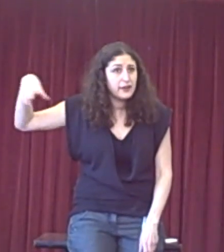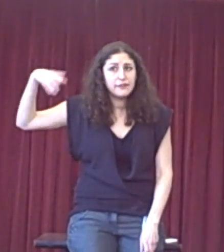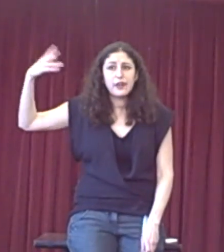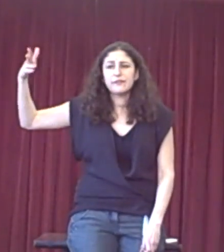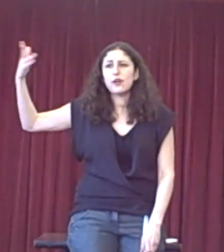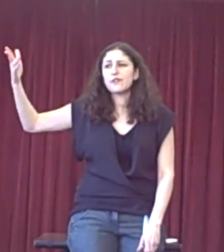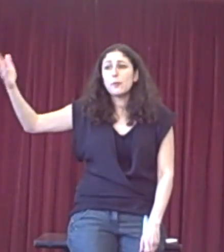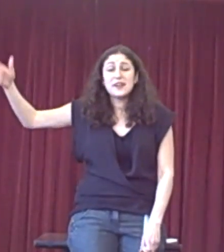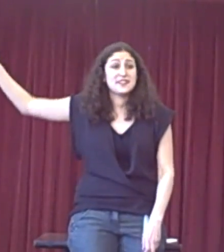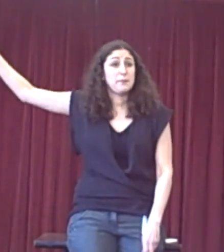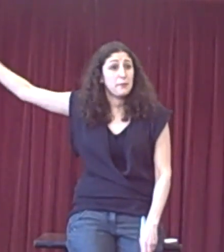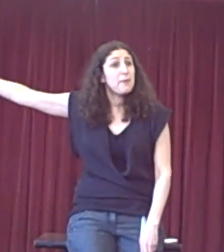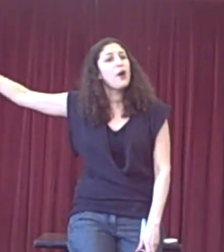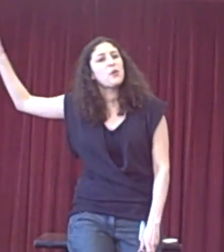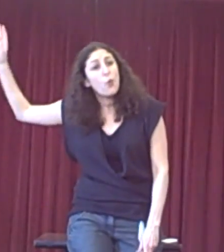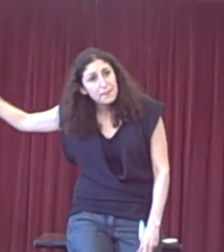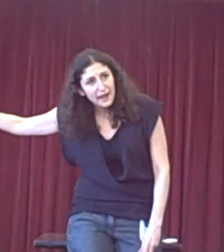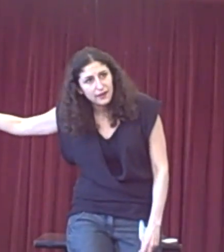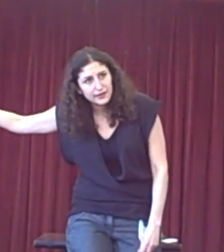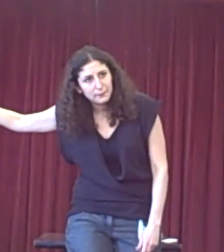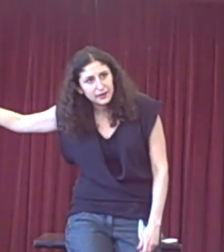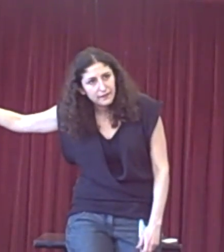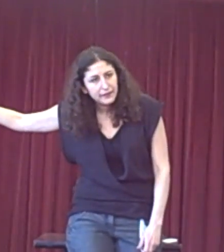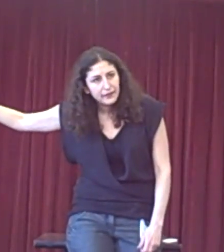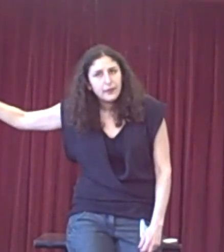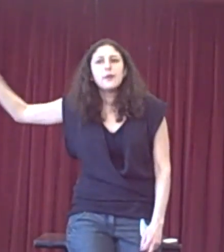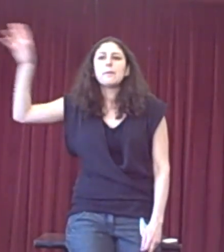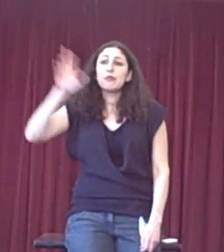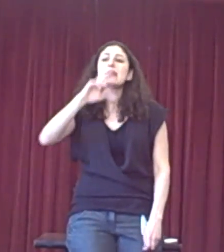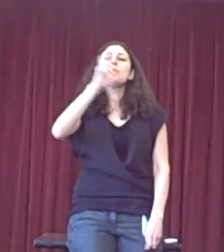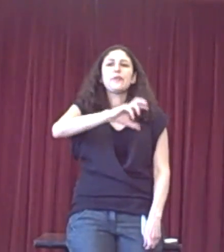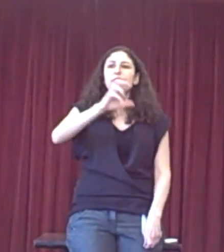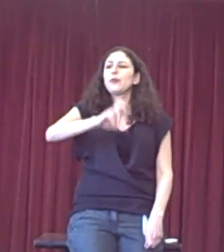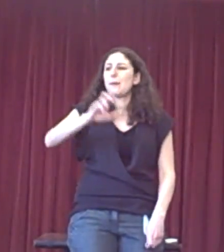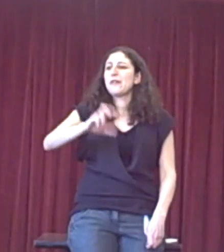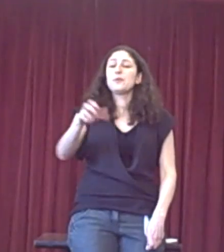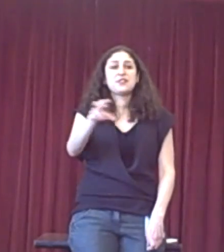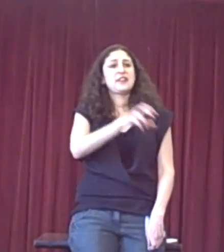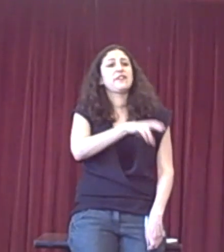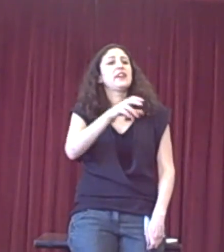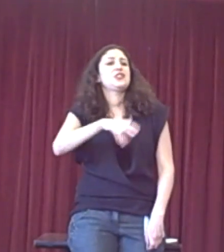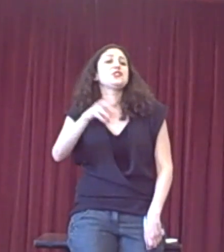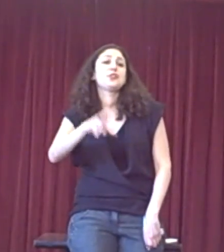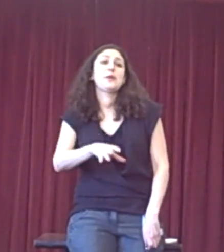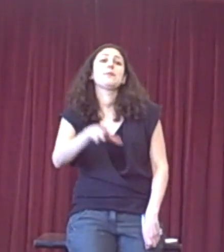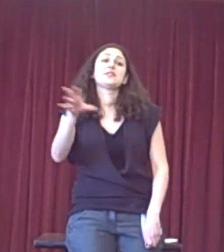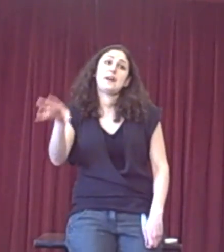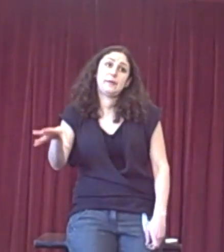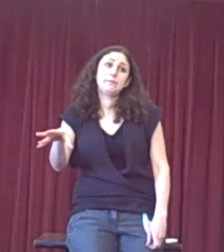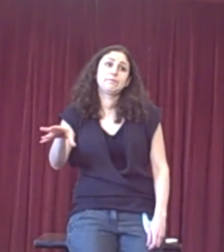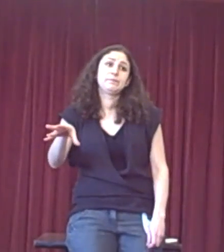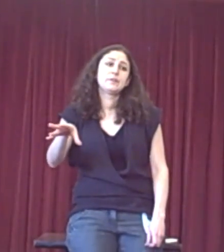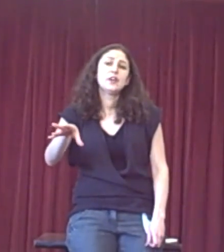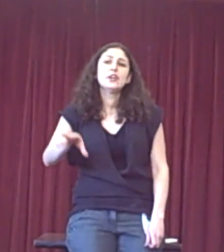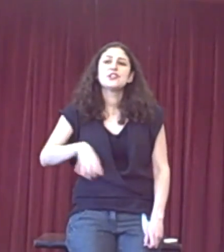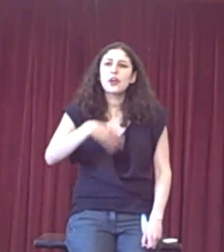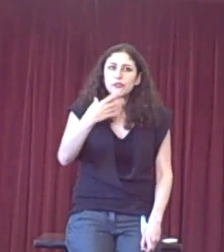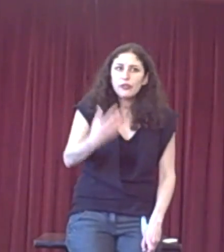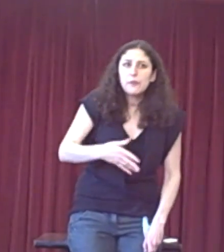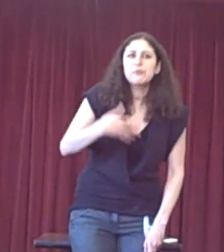of communism. Well, my partner won that argument, but really we want to talk about the more significant issues that we ought to have. So don't